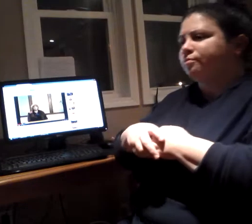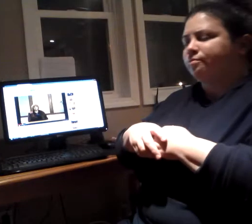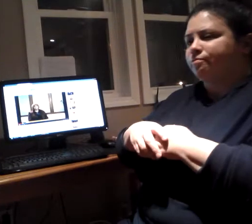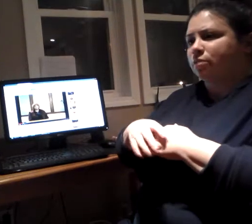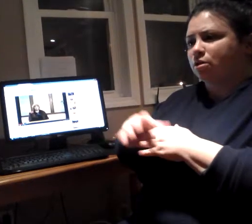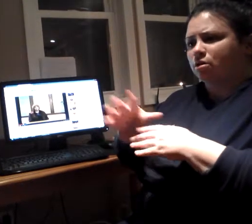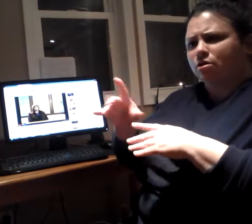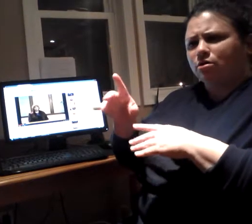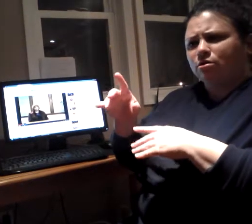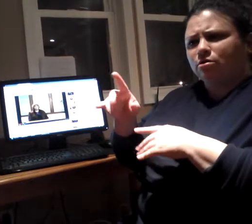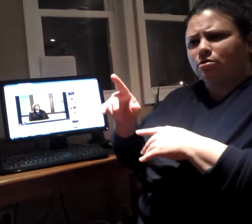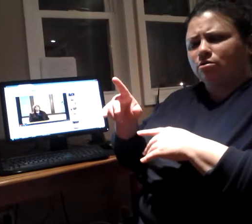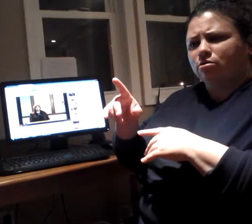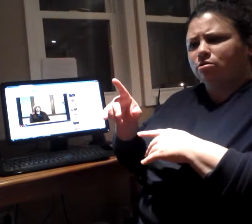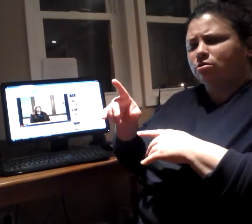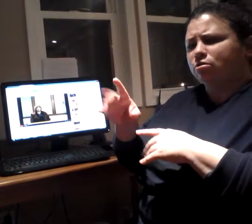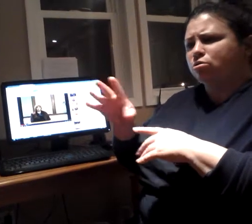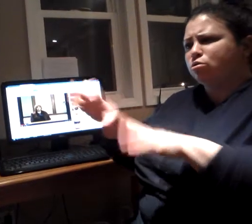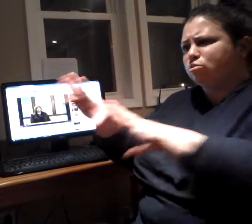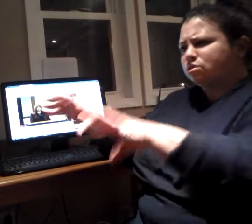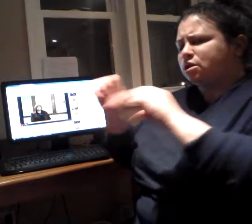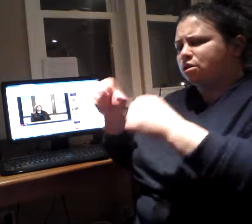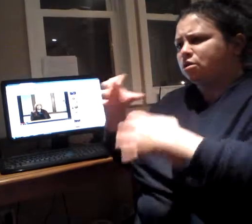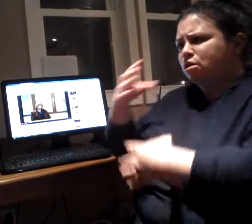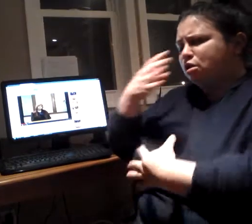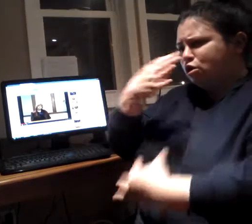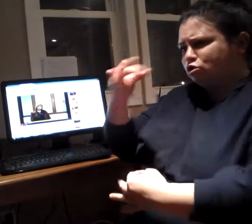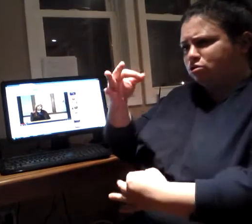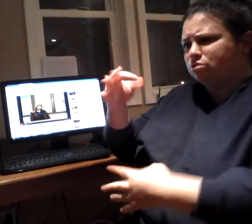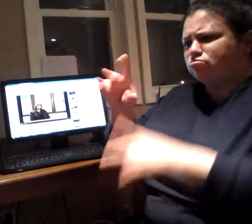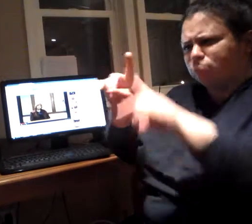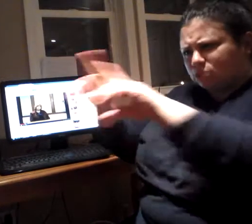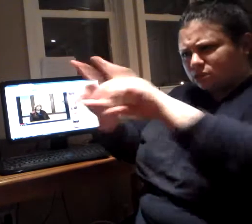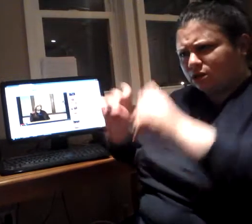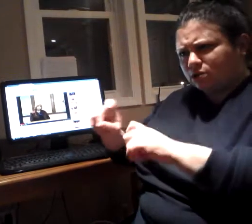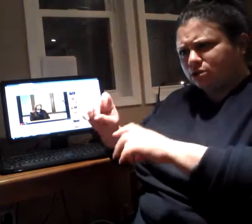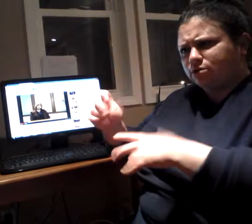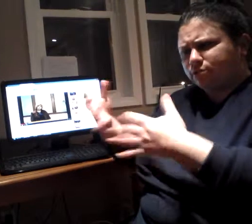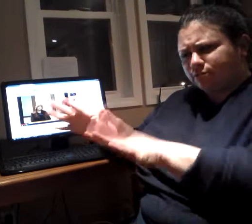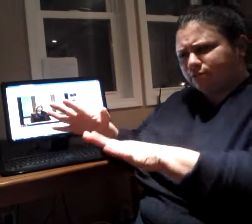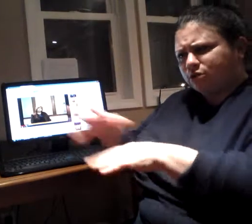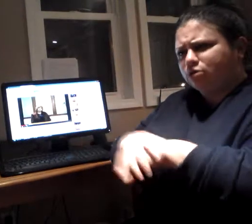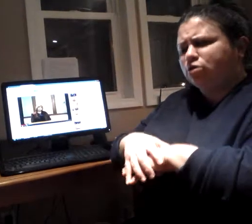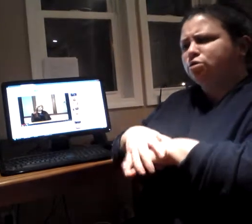kind of like an interest test to see to see what different kinds of work you're interested in you've done that before